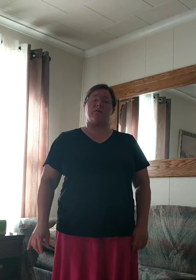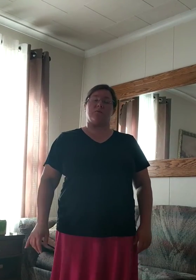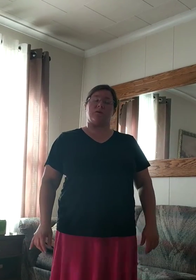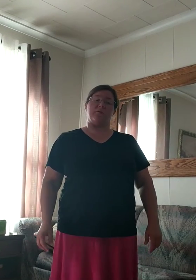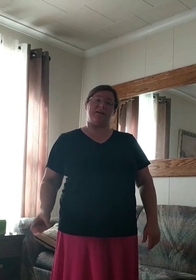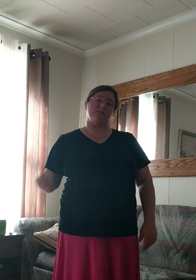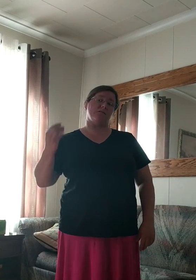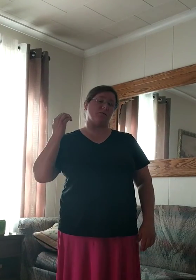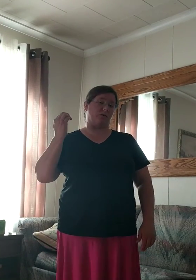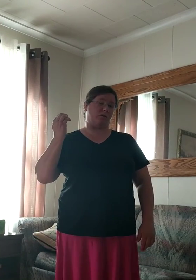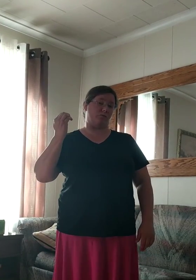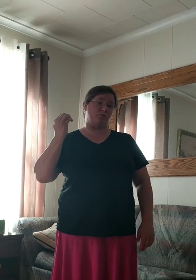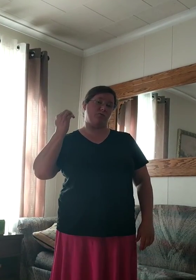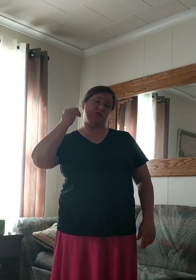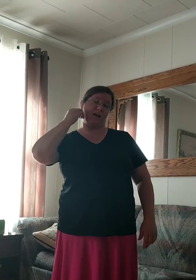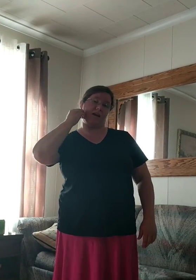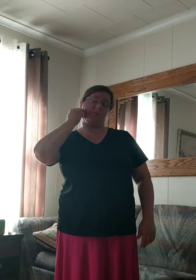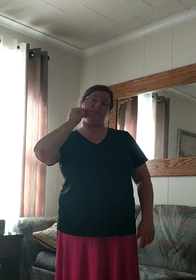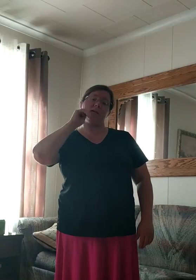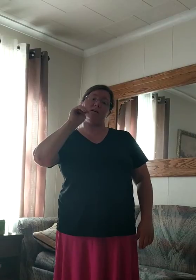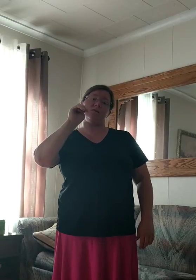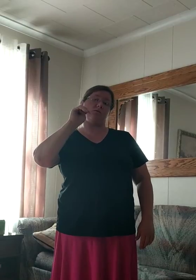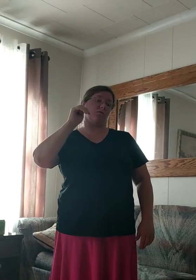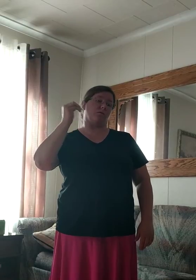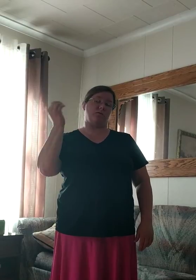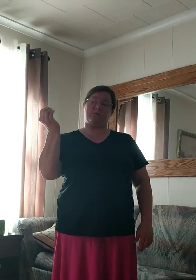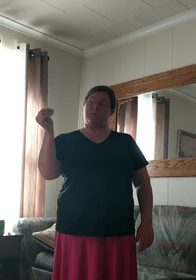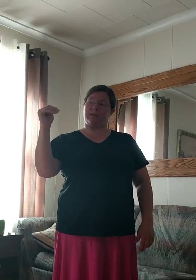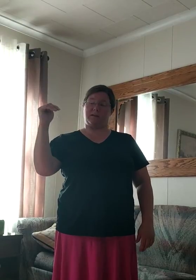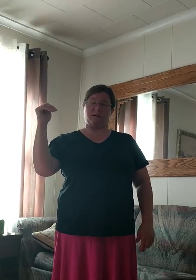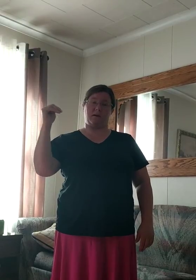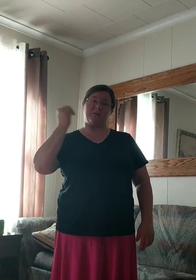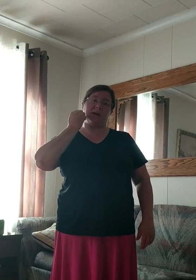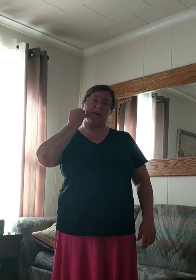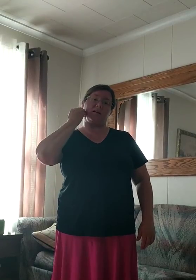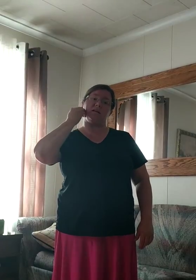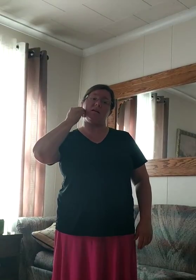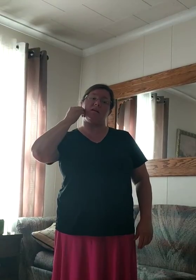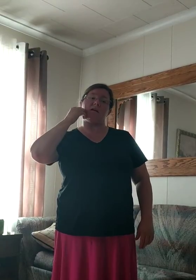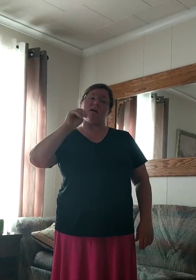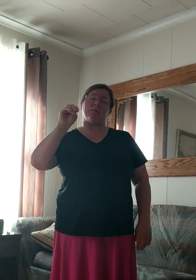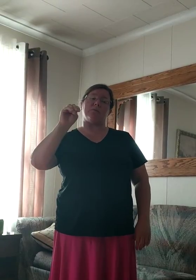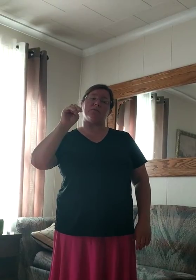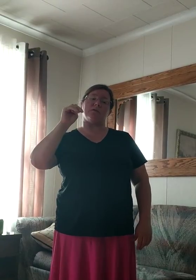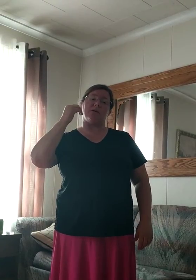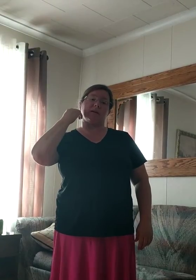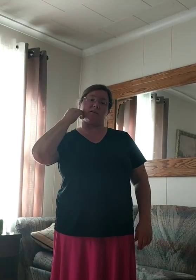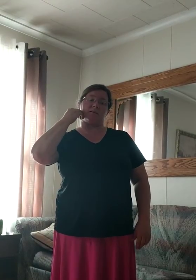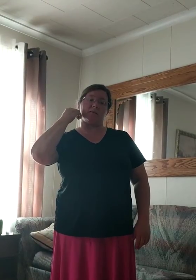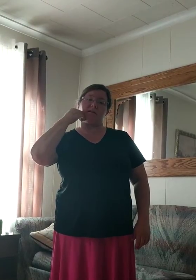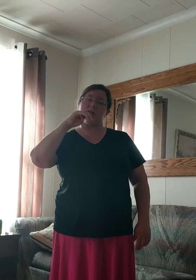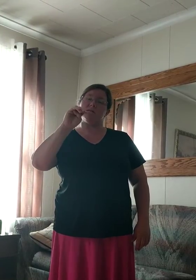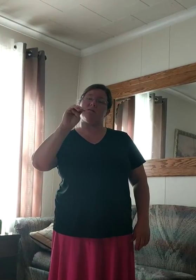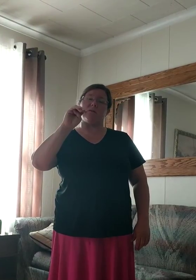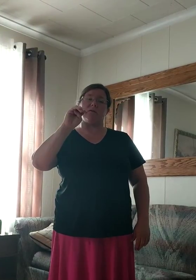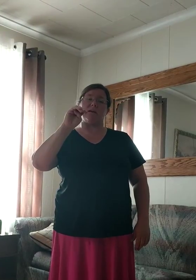Your regrets, we're going to do shame. So, we take our cup hand, and we push it away on our chin. Regrets.